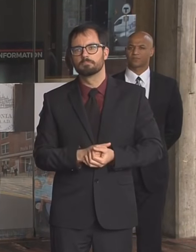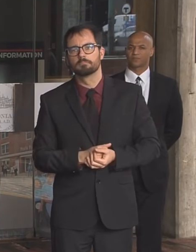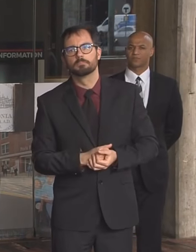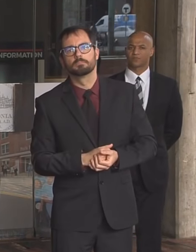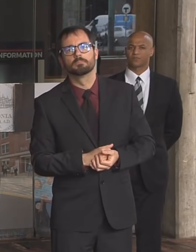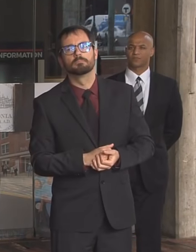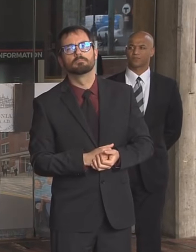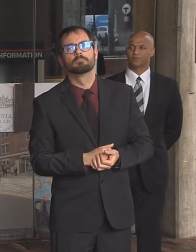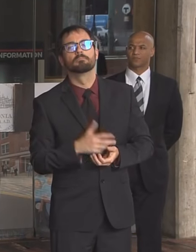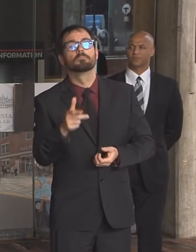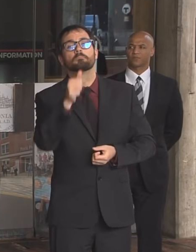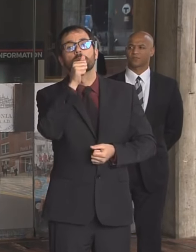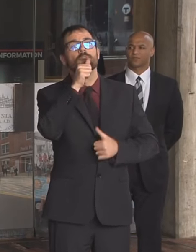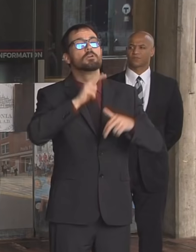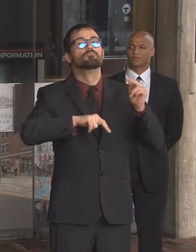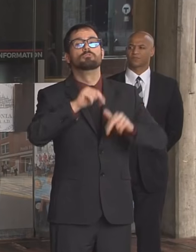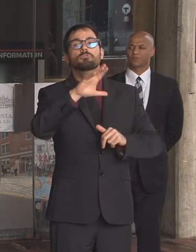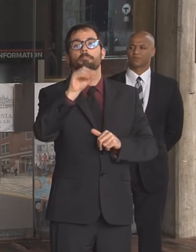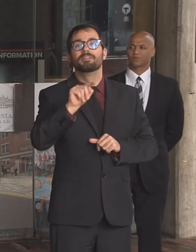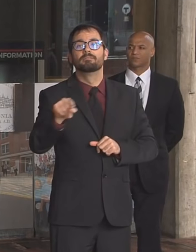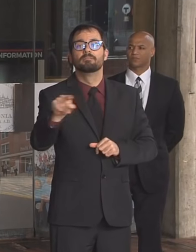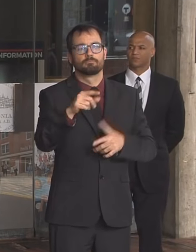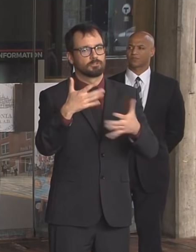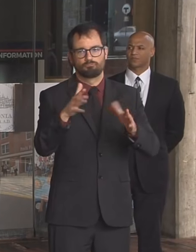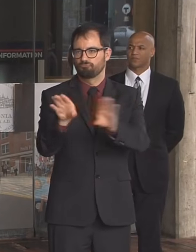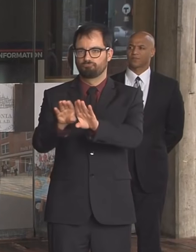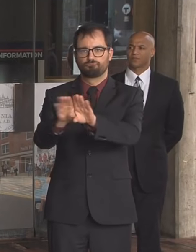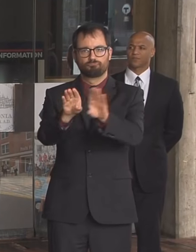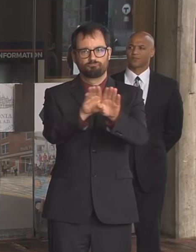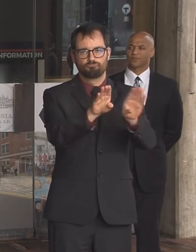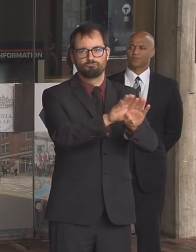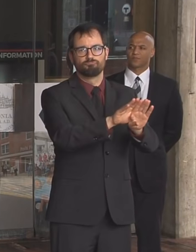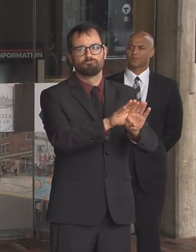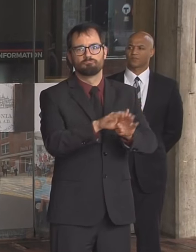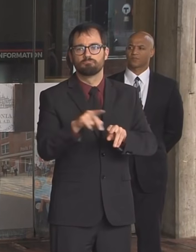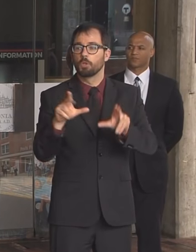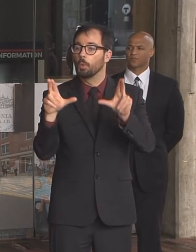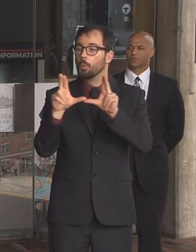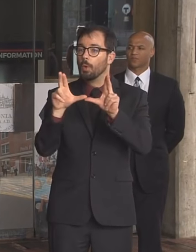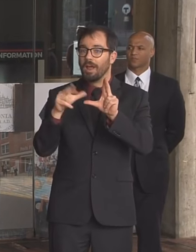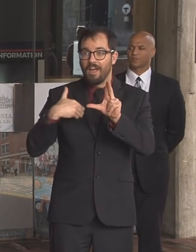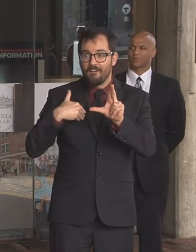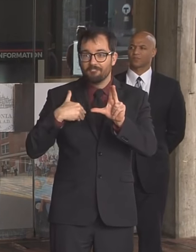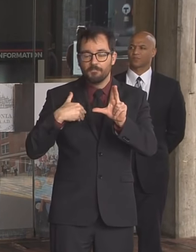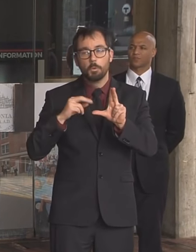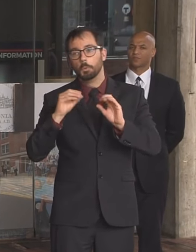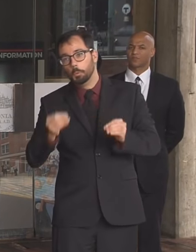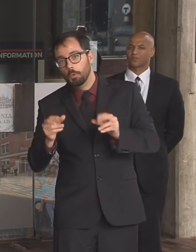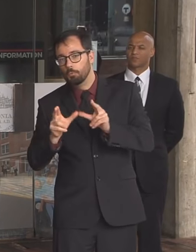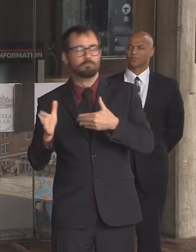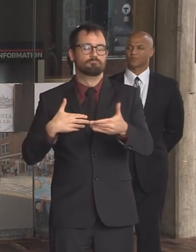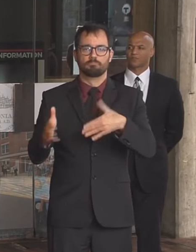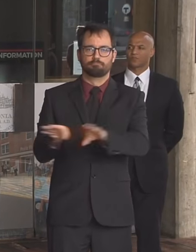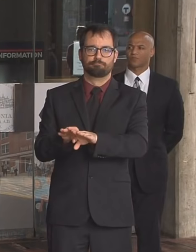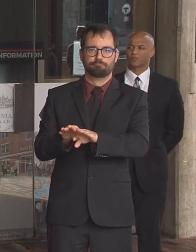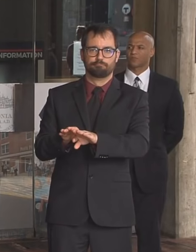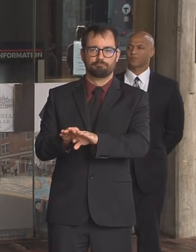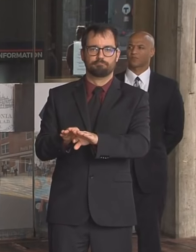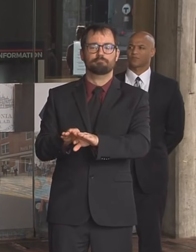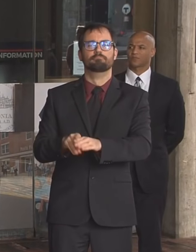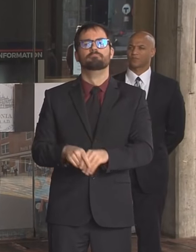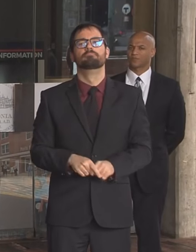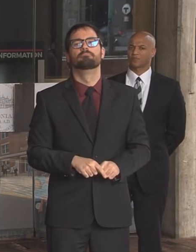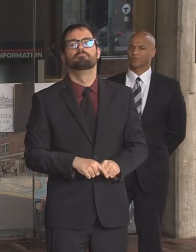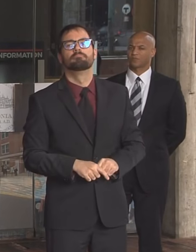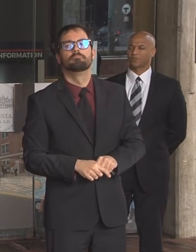down both union and non-union is shut down we are making sure that they have until this weekend to make sure